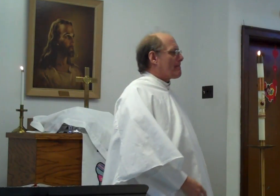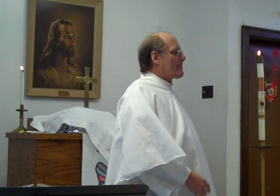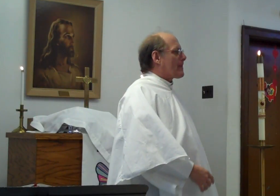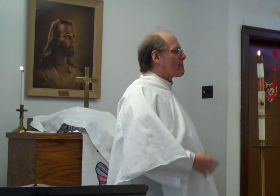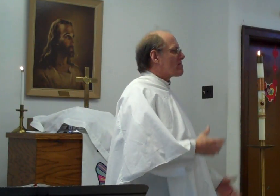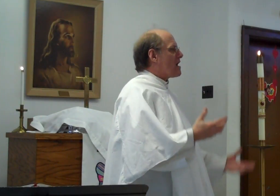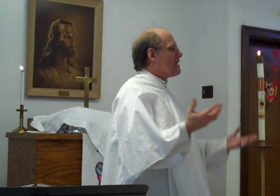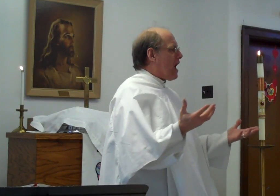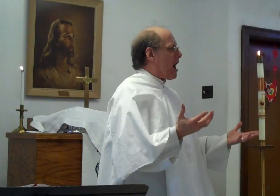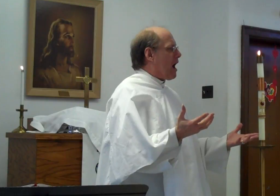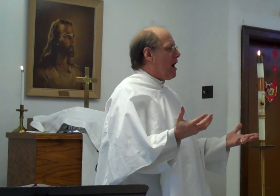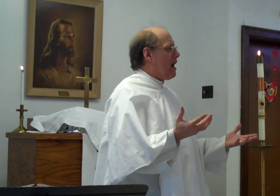Yeah. Yeah.